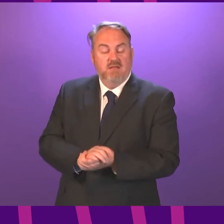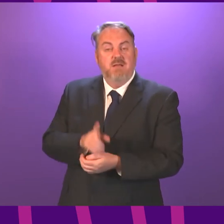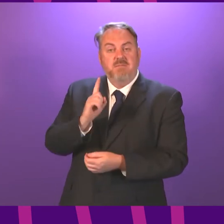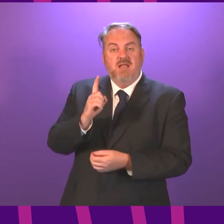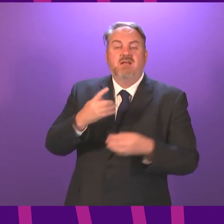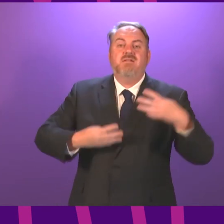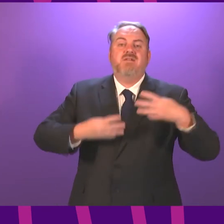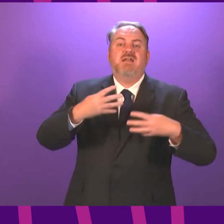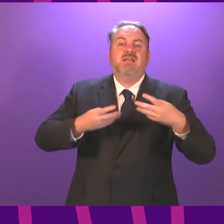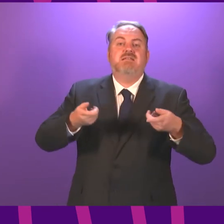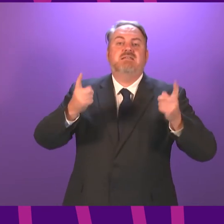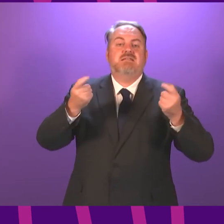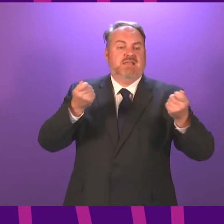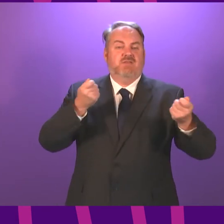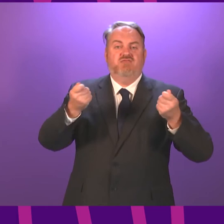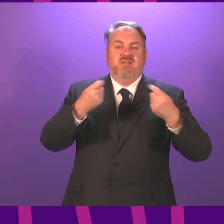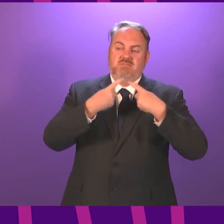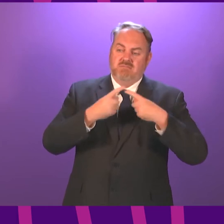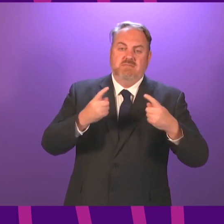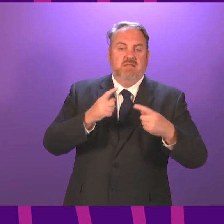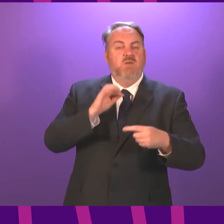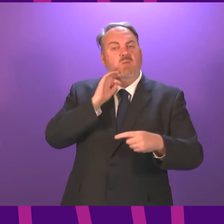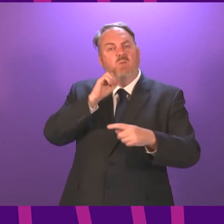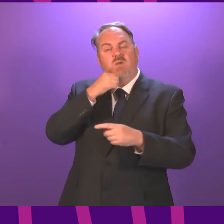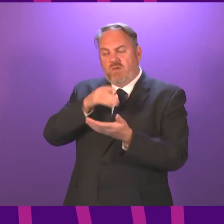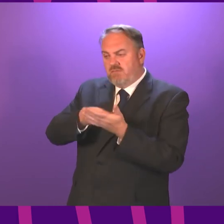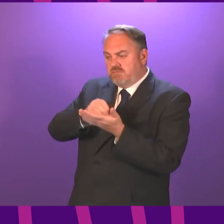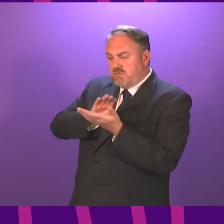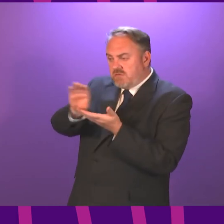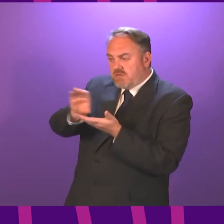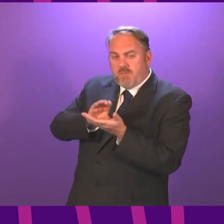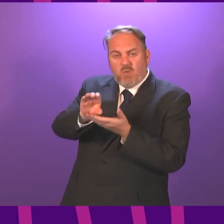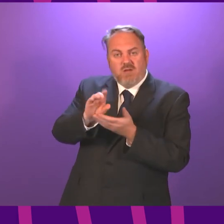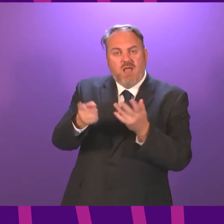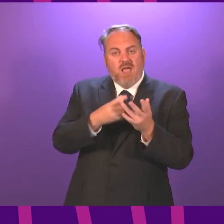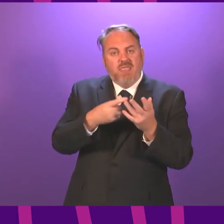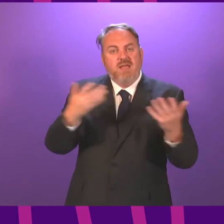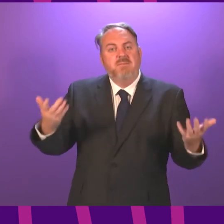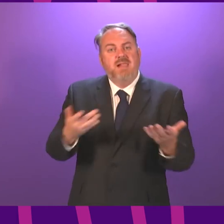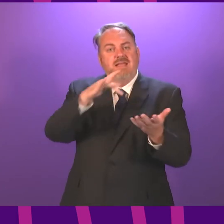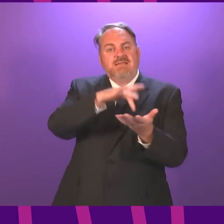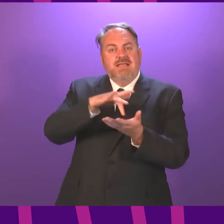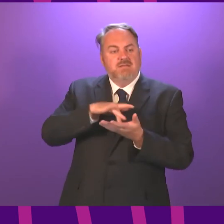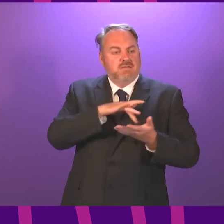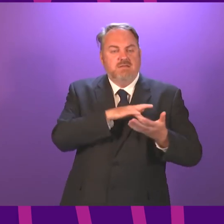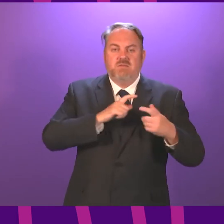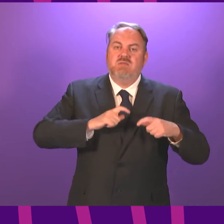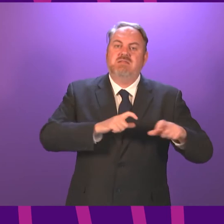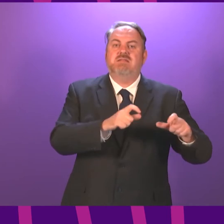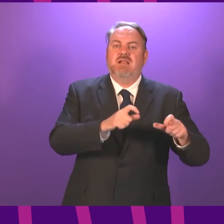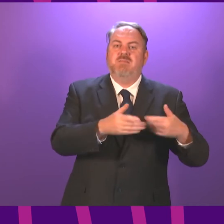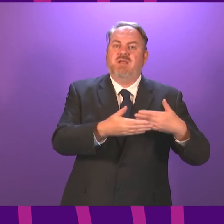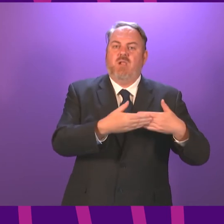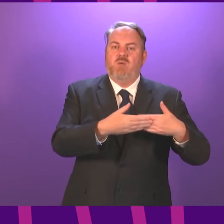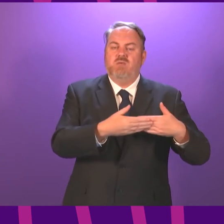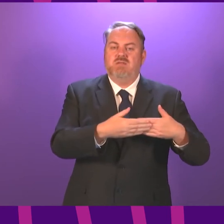set out an intention to continue to provide financial support in the meantime. I wish everywhere could open immediately, but I have